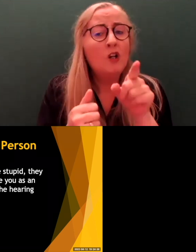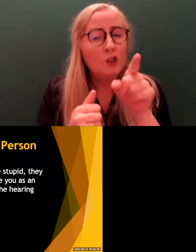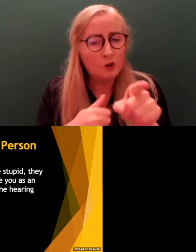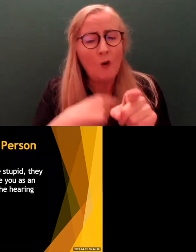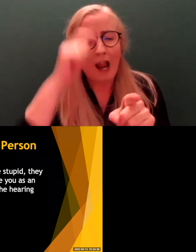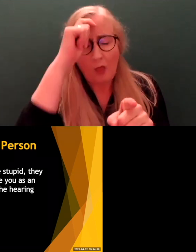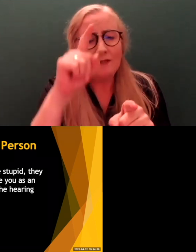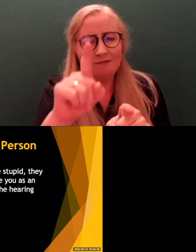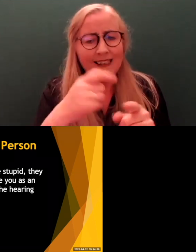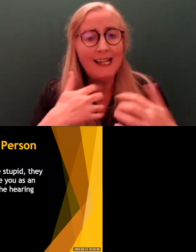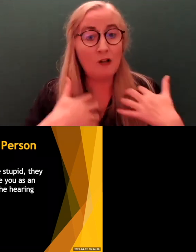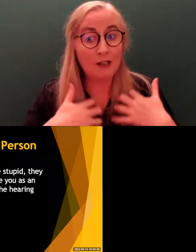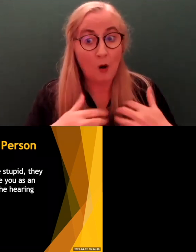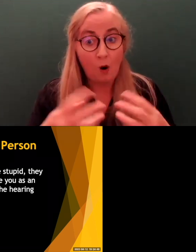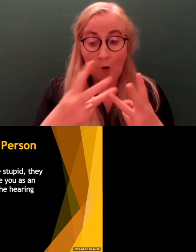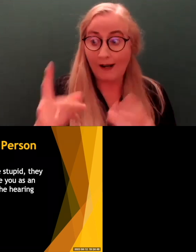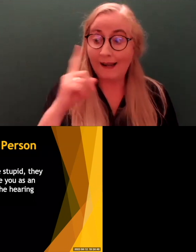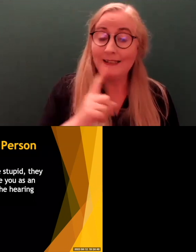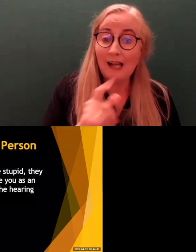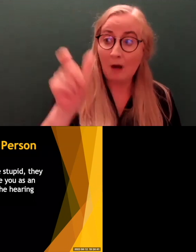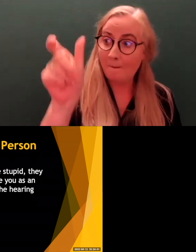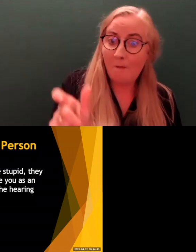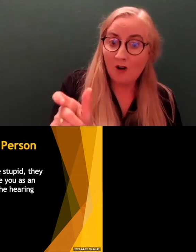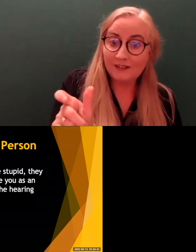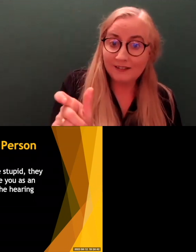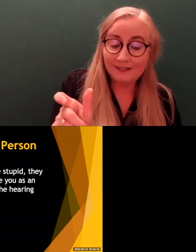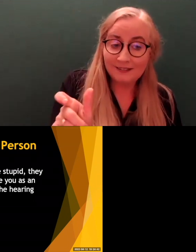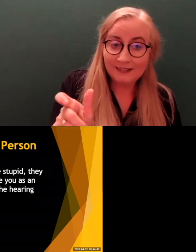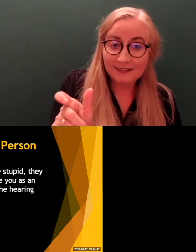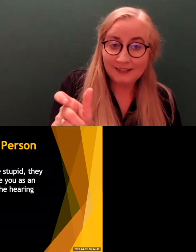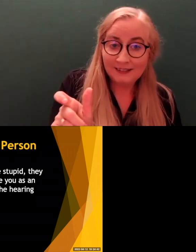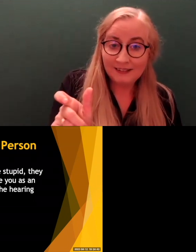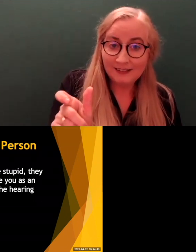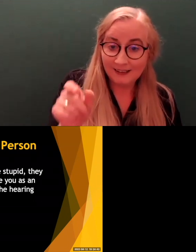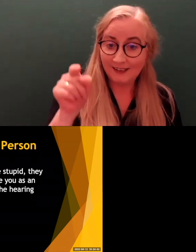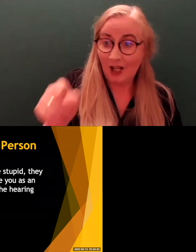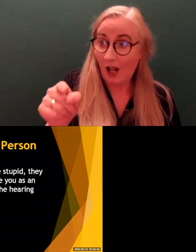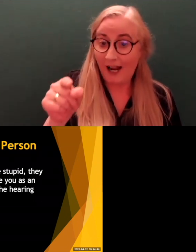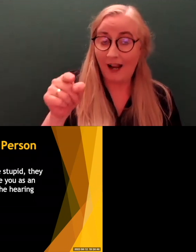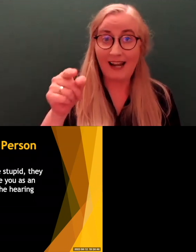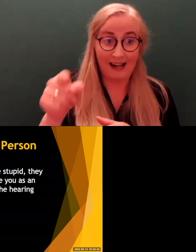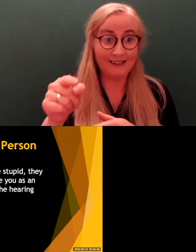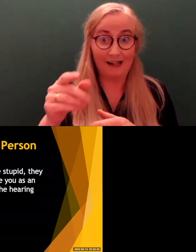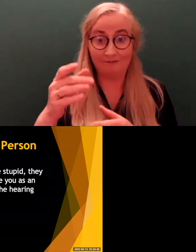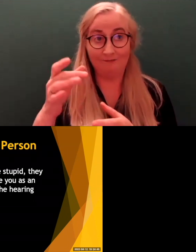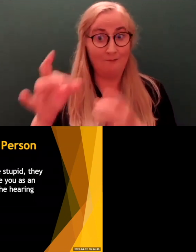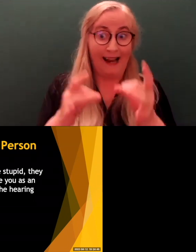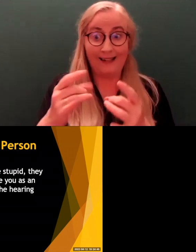even when the deaf person was that that was the person causing the interaction. So we'll say, for example,